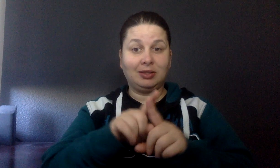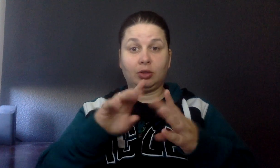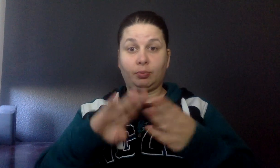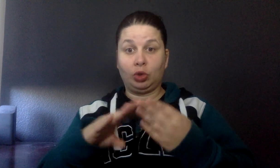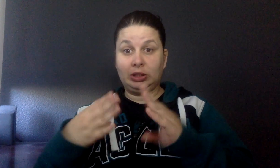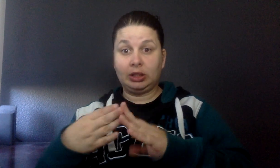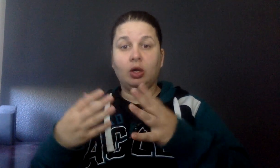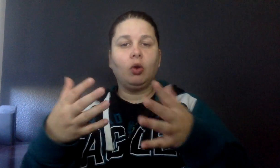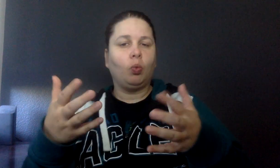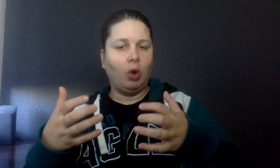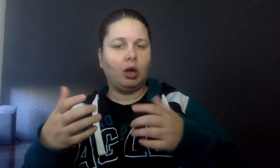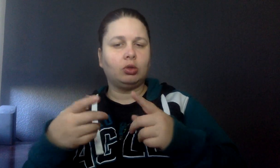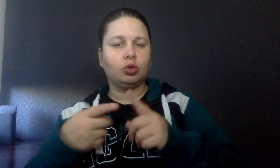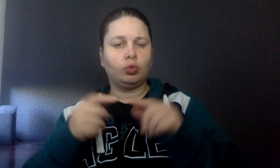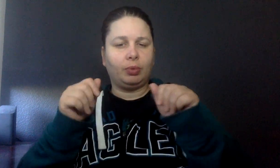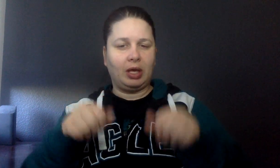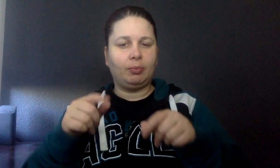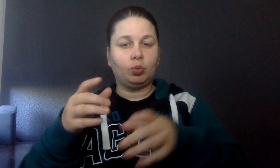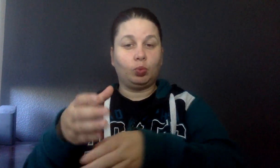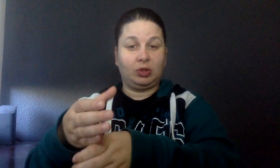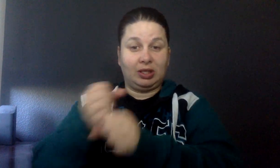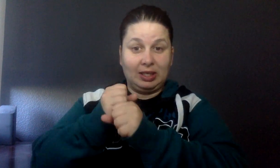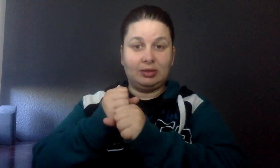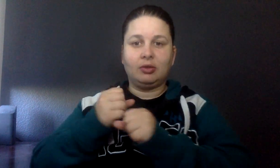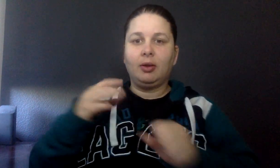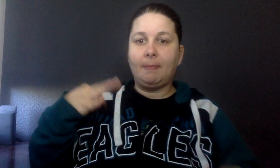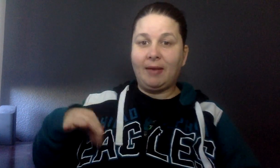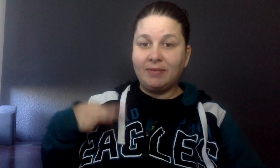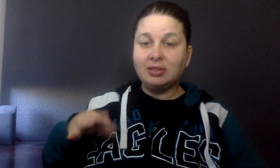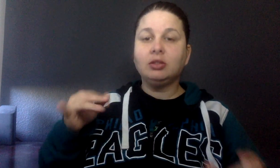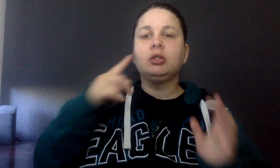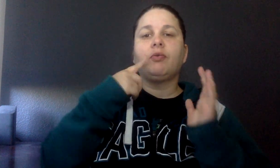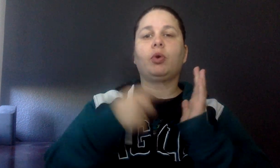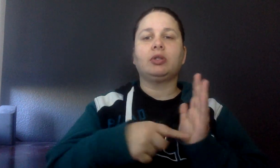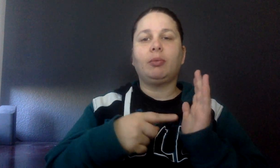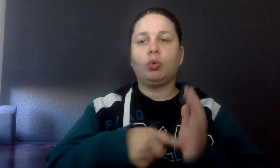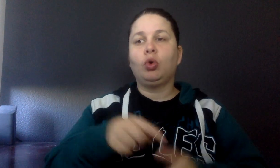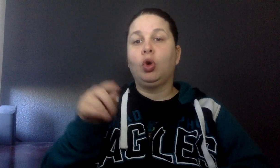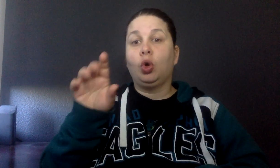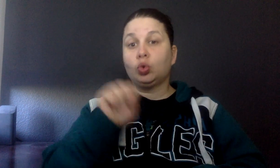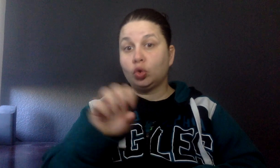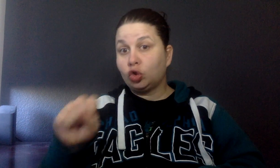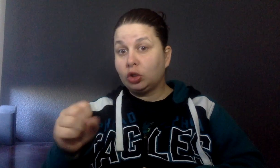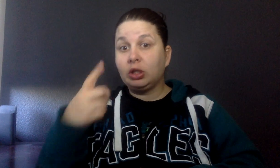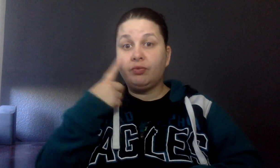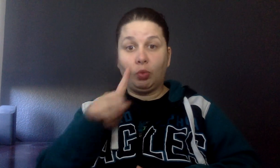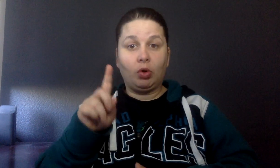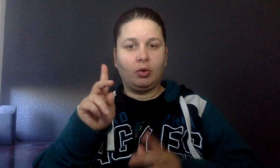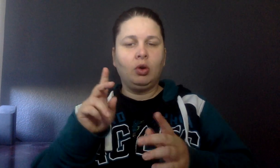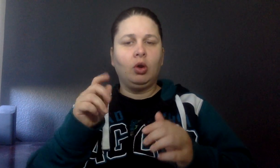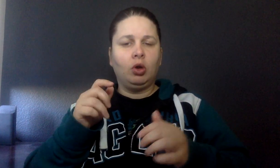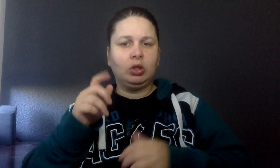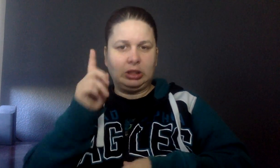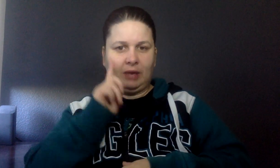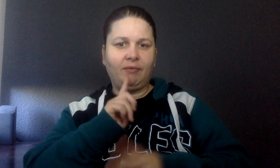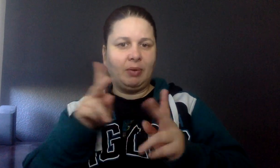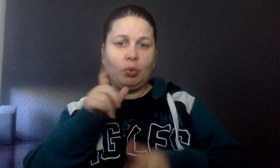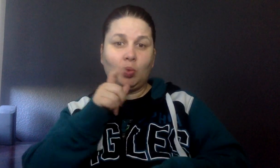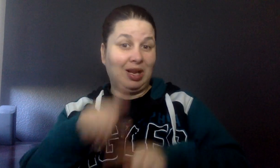We need to be to get people who